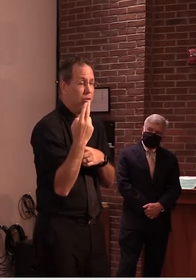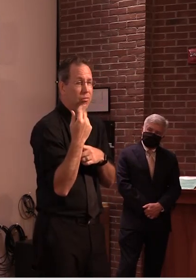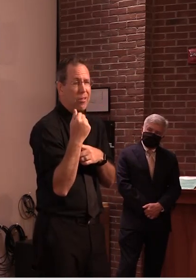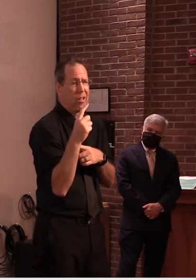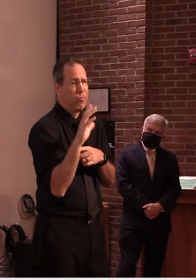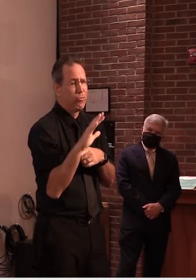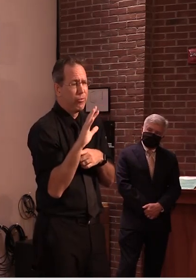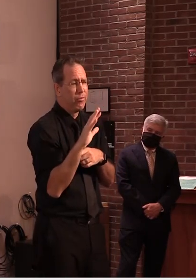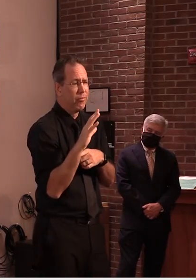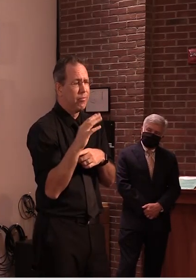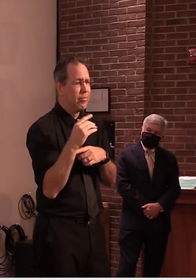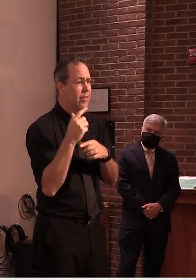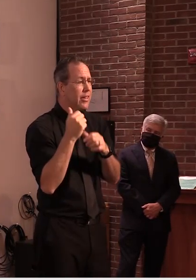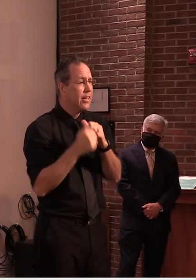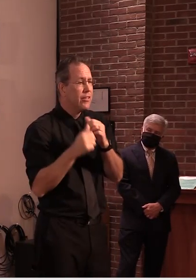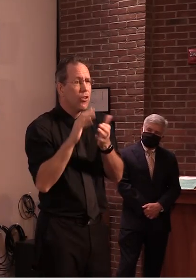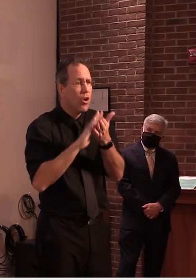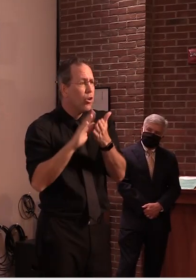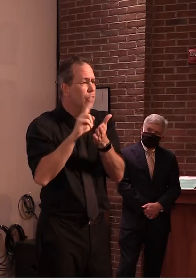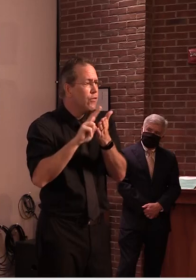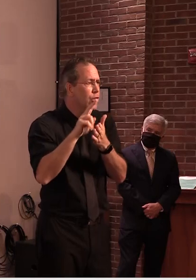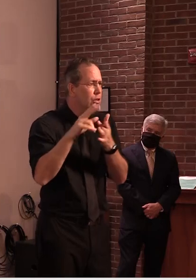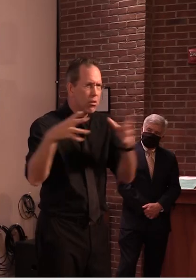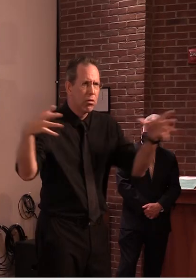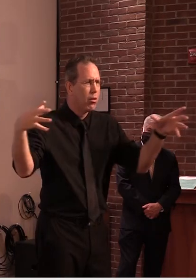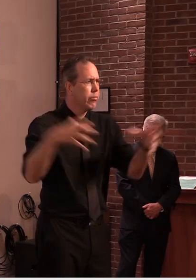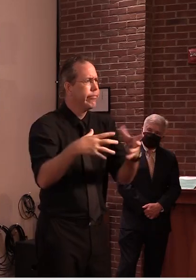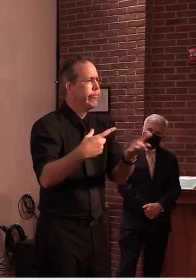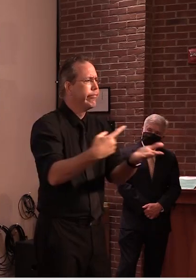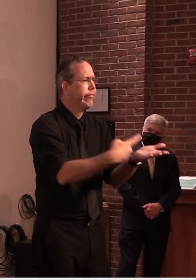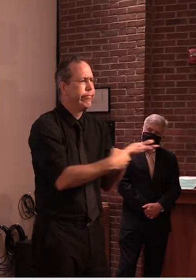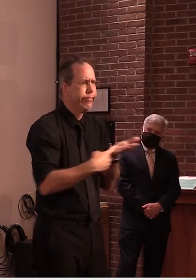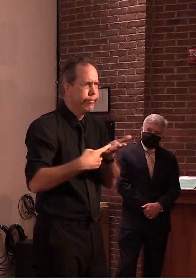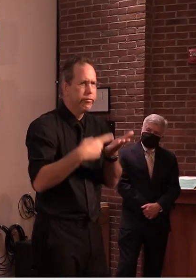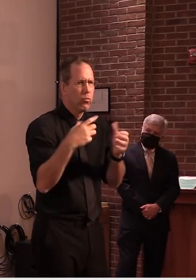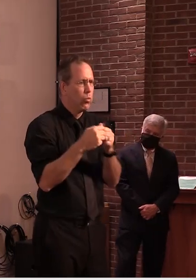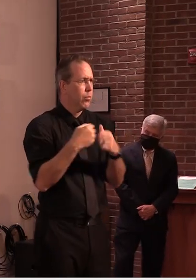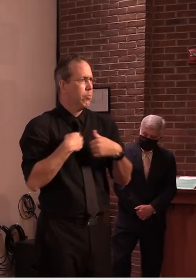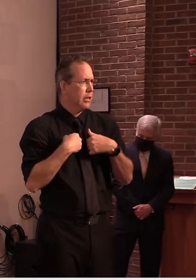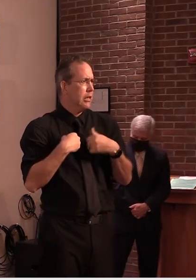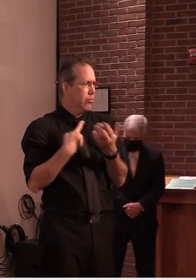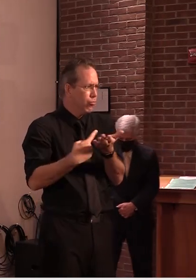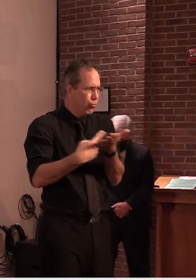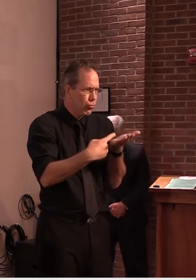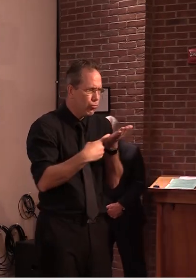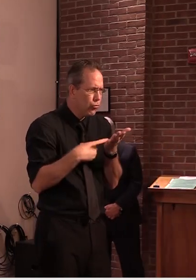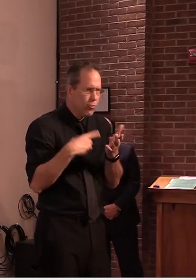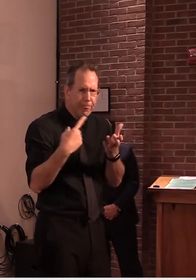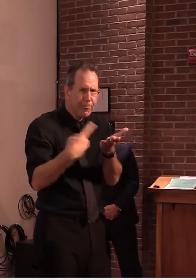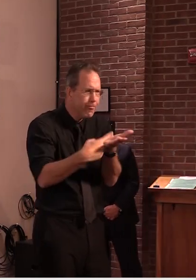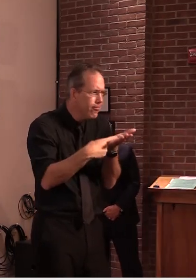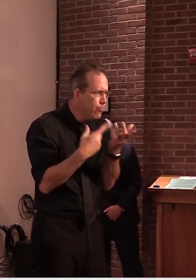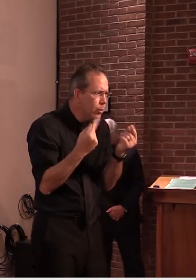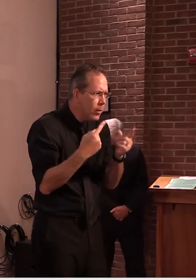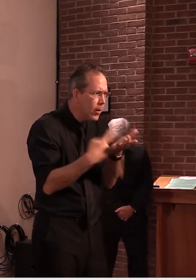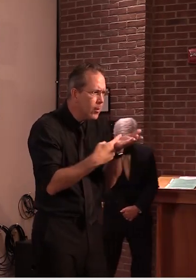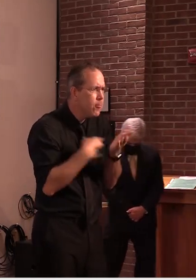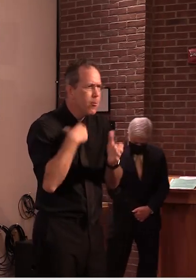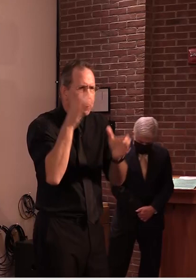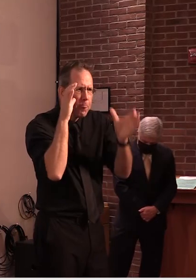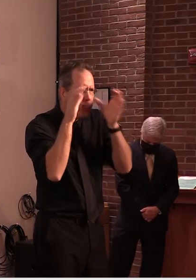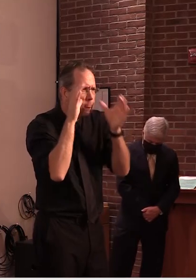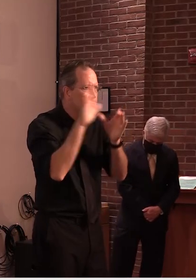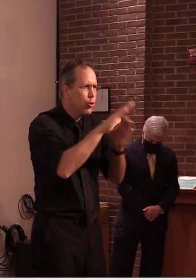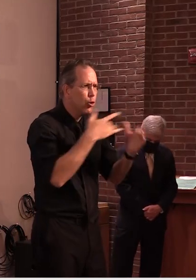my deputy commissioner early on in a problem-solving mode about students who were still here even though